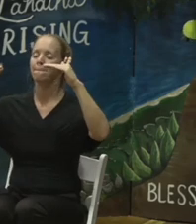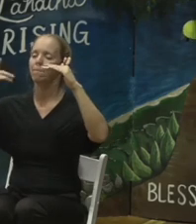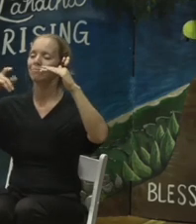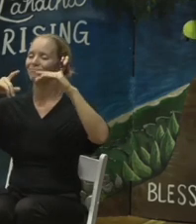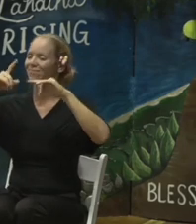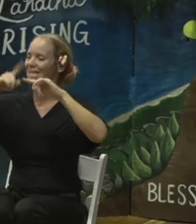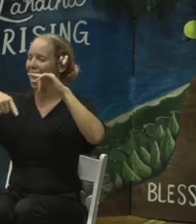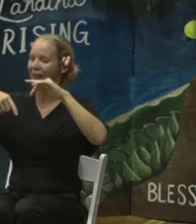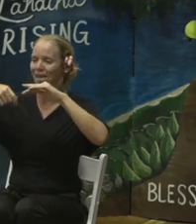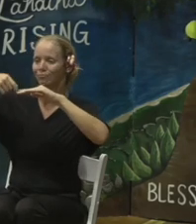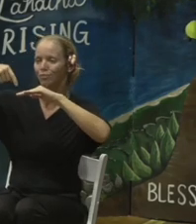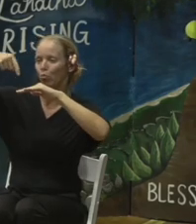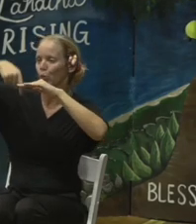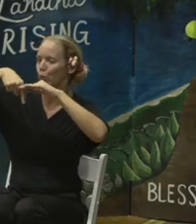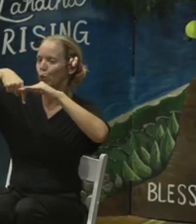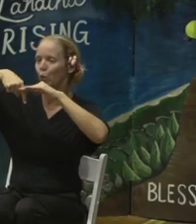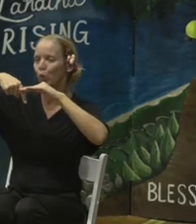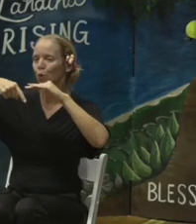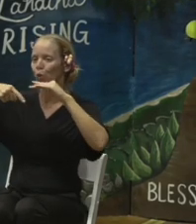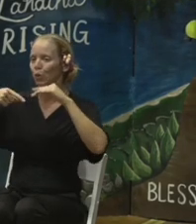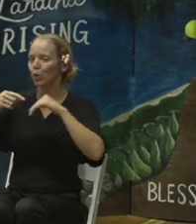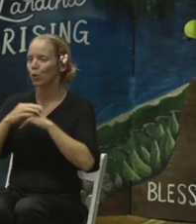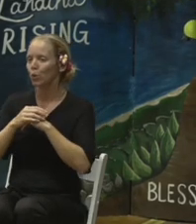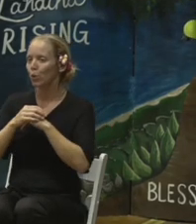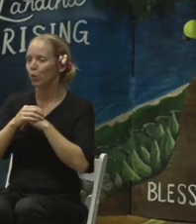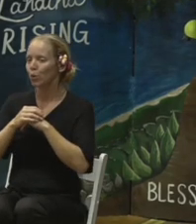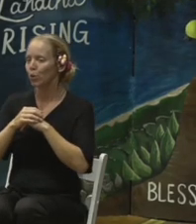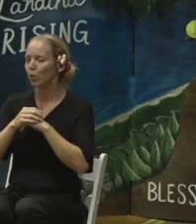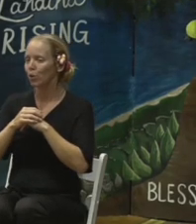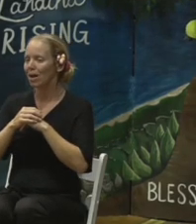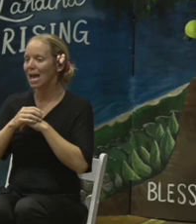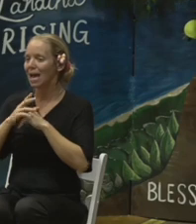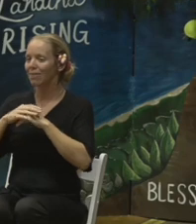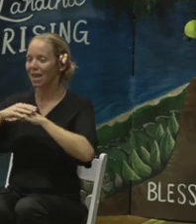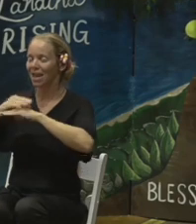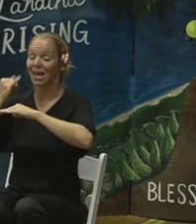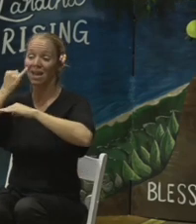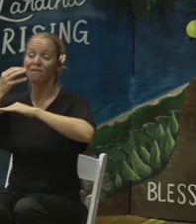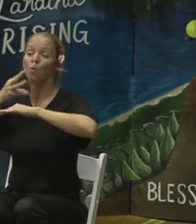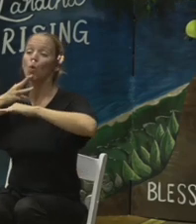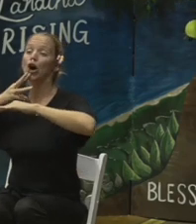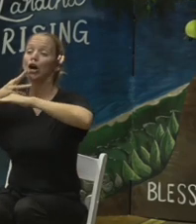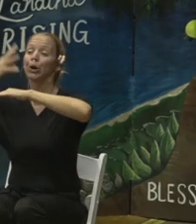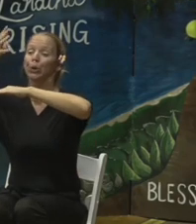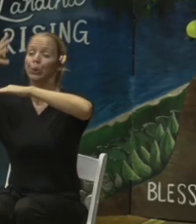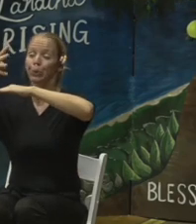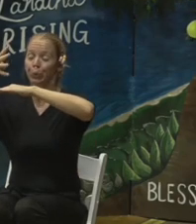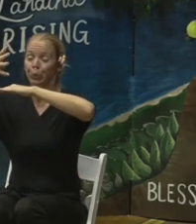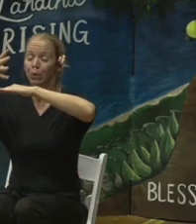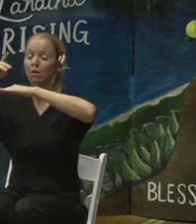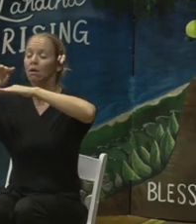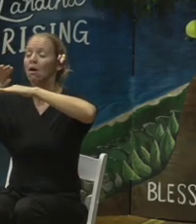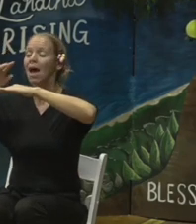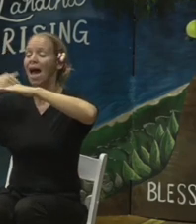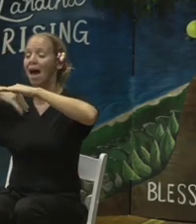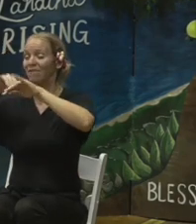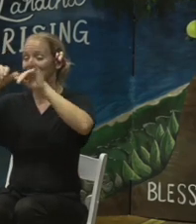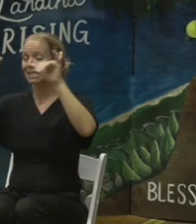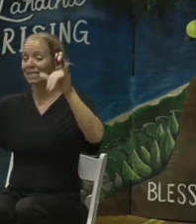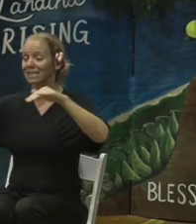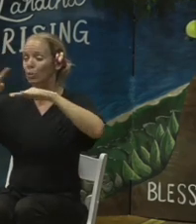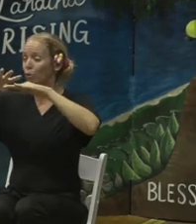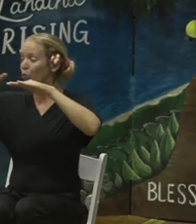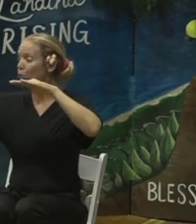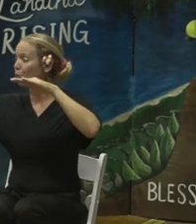There's a system that sheds the water off of the top, away from the debris. There were concerns from the